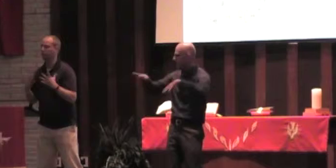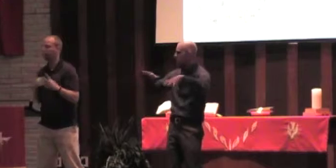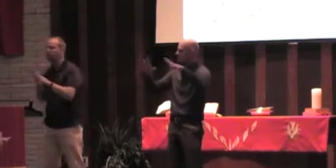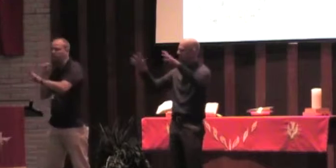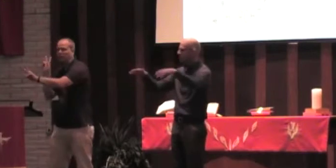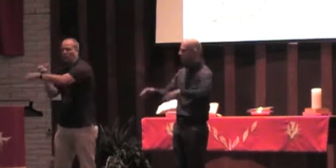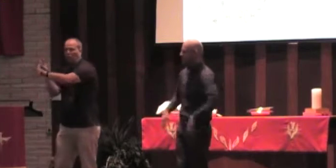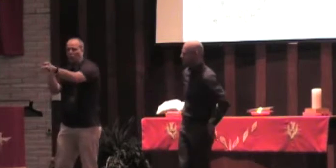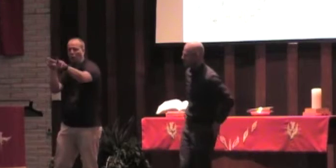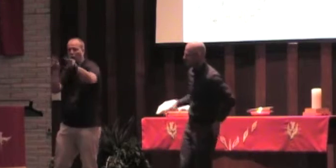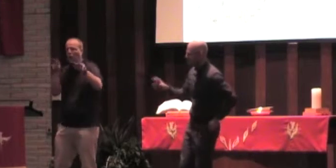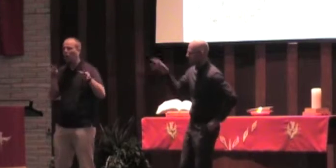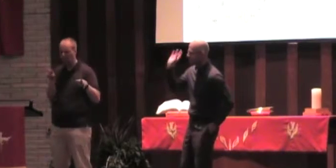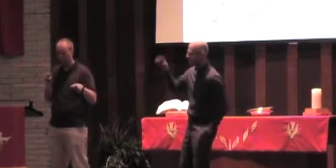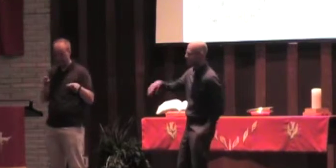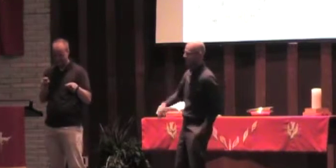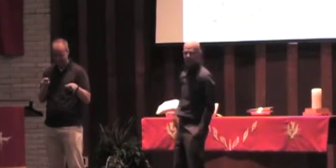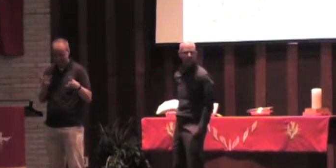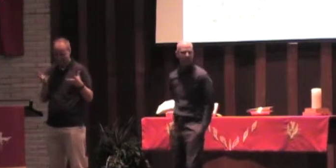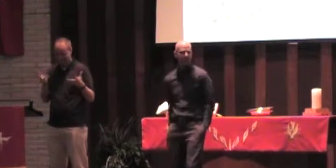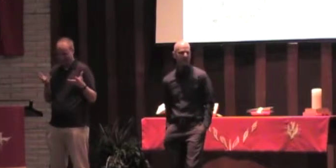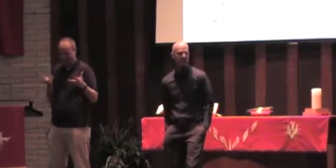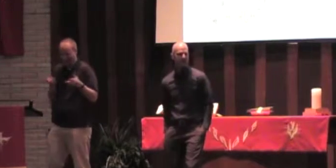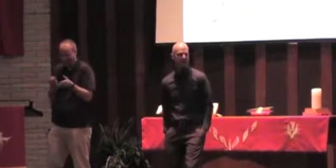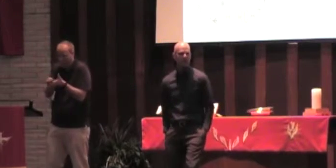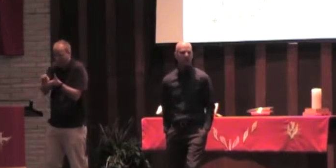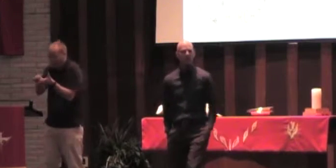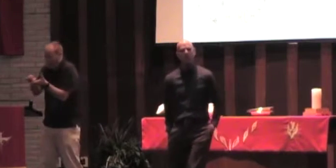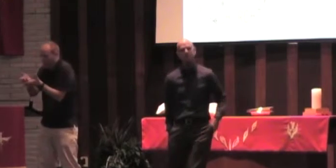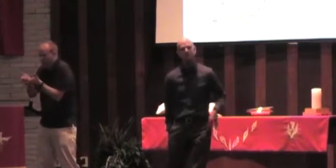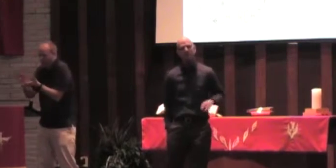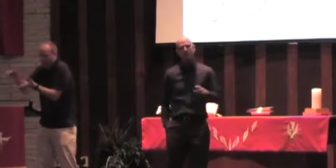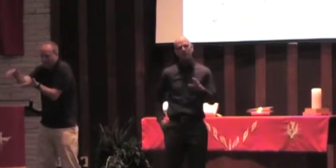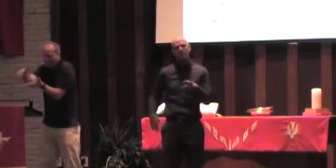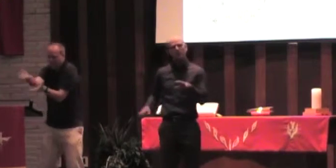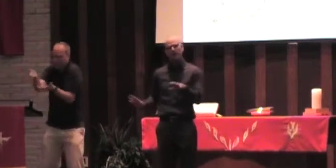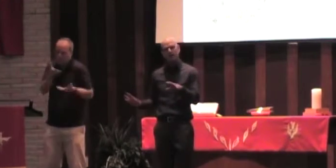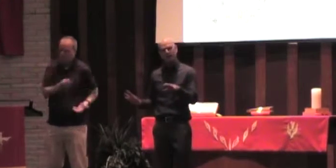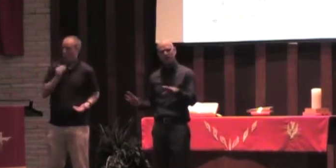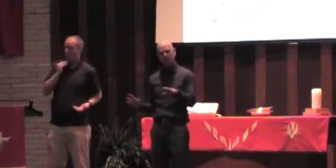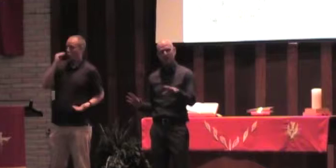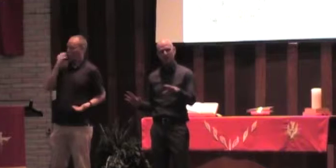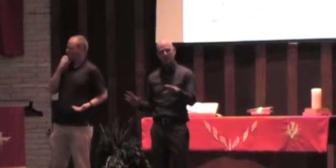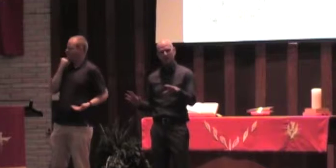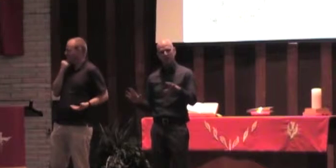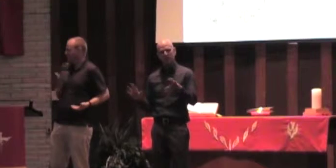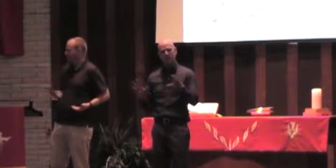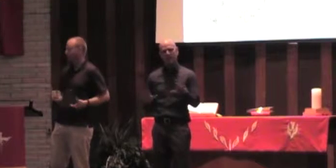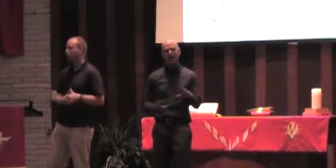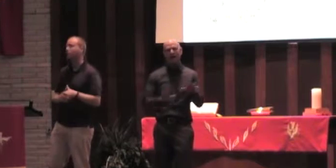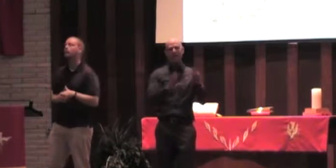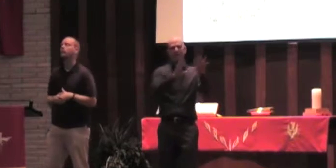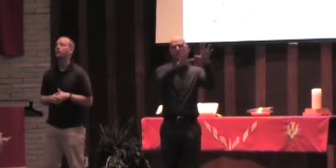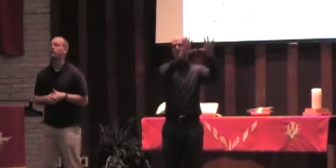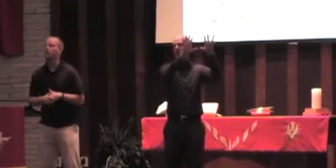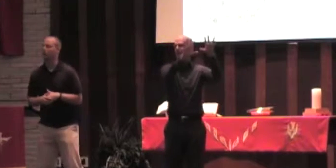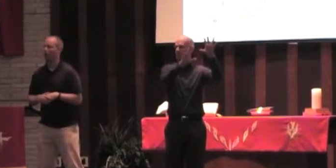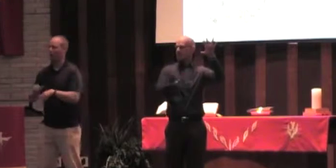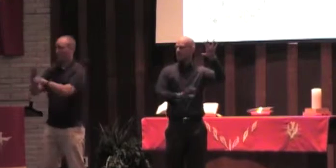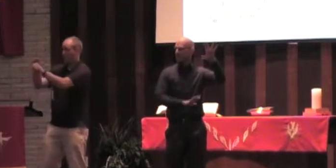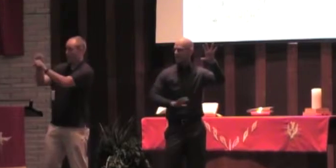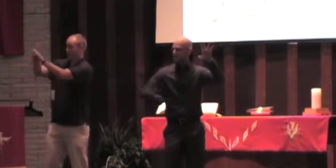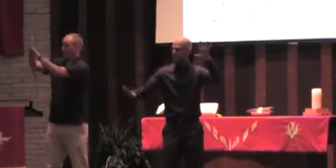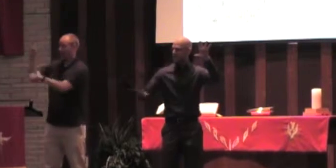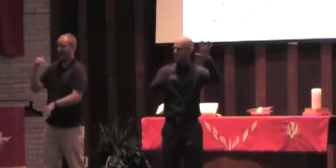touring and buying some little, you know, trinkets and things to bring home. But then we had an opportunity to climb this